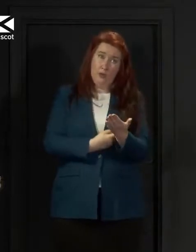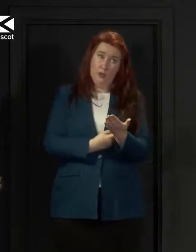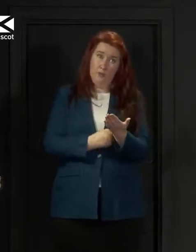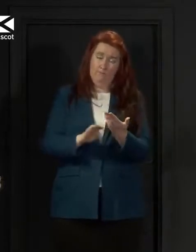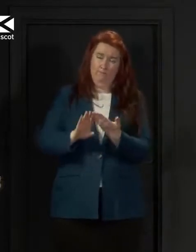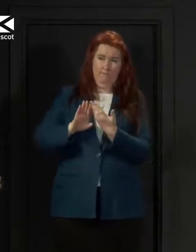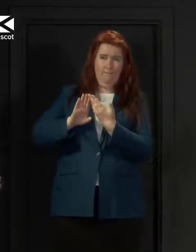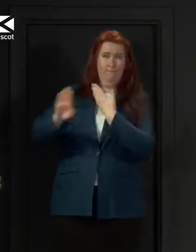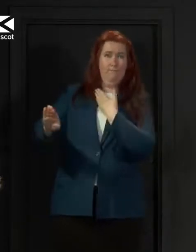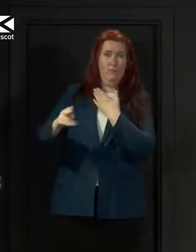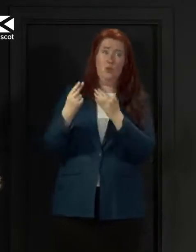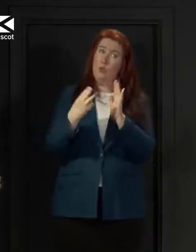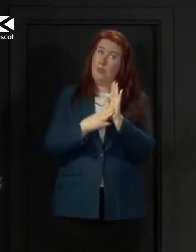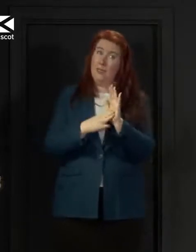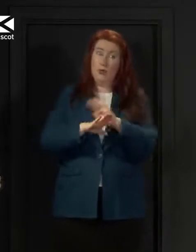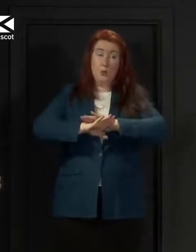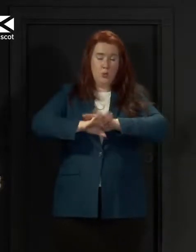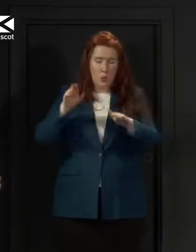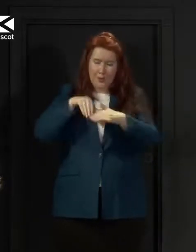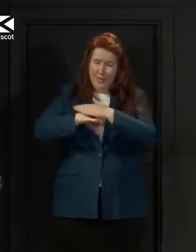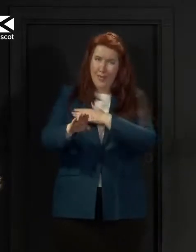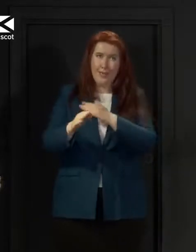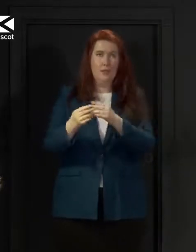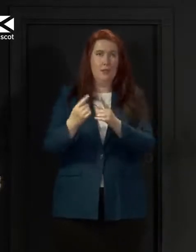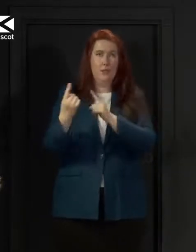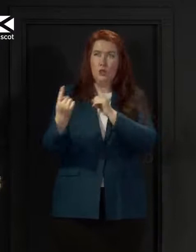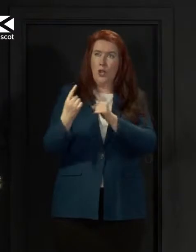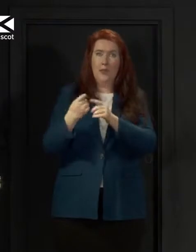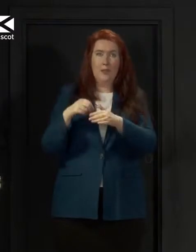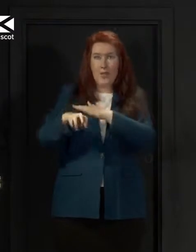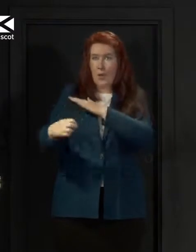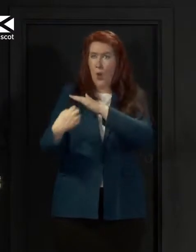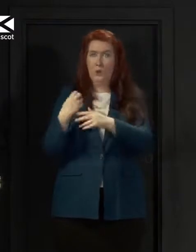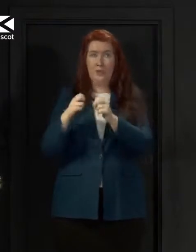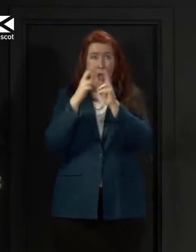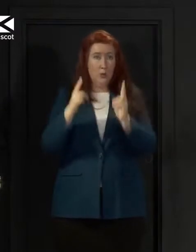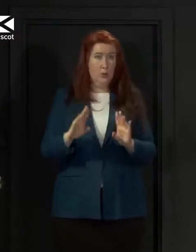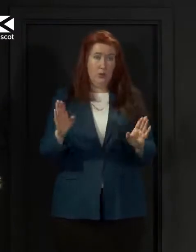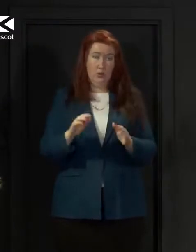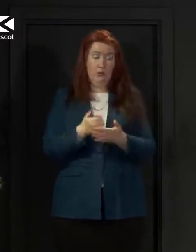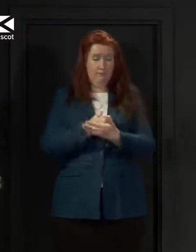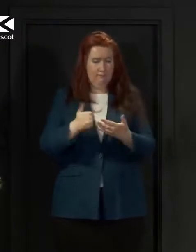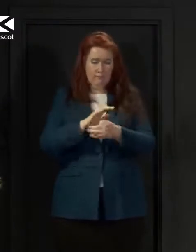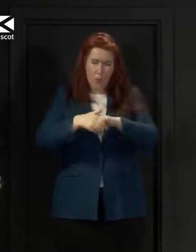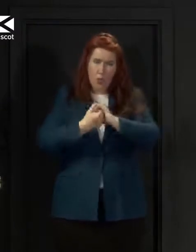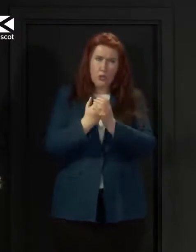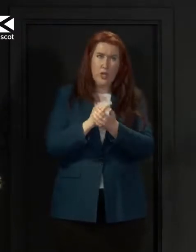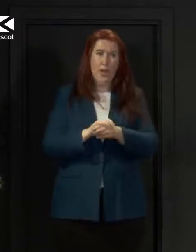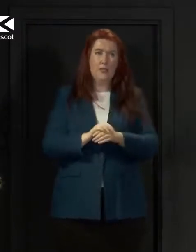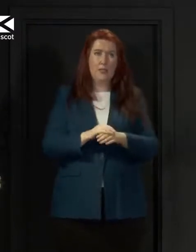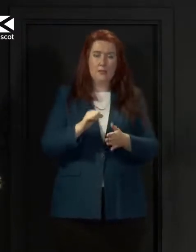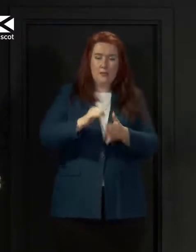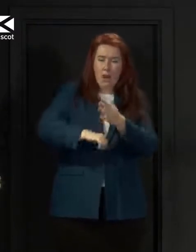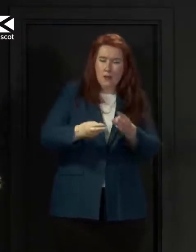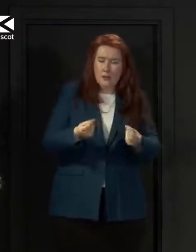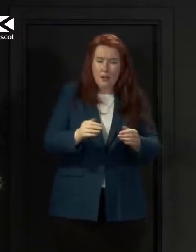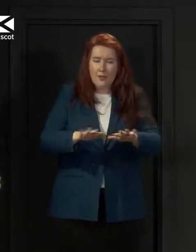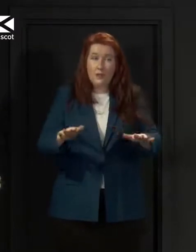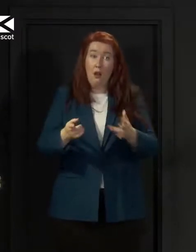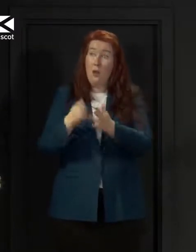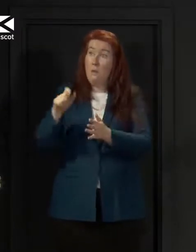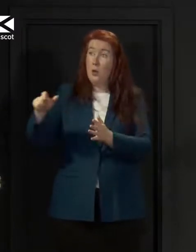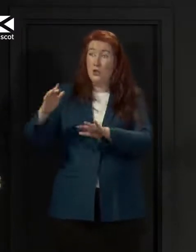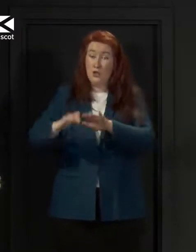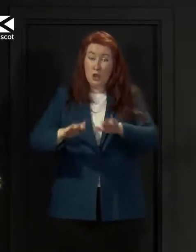meters apart do not go into each other's houses continue to wash your hands wipe down surfaces that others may have